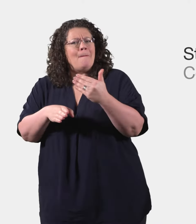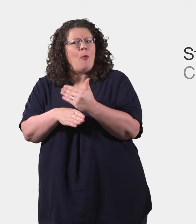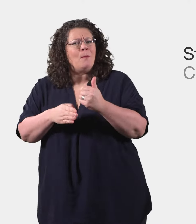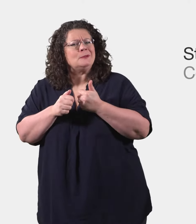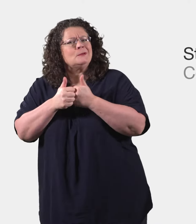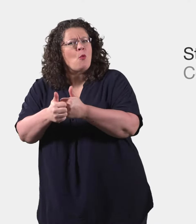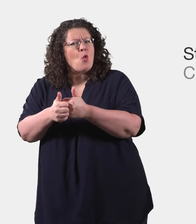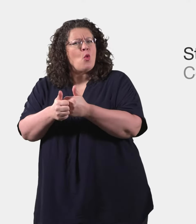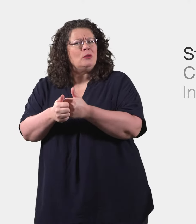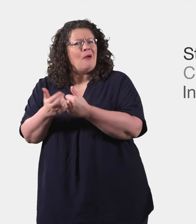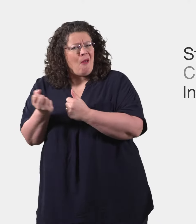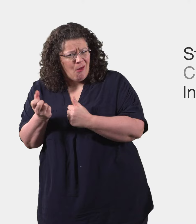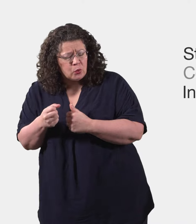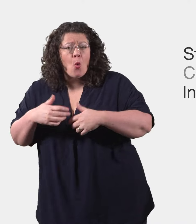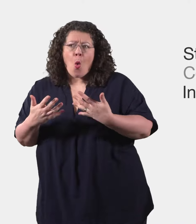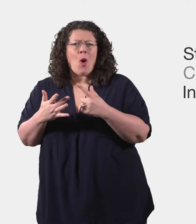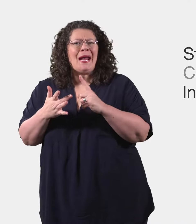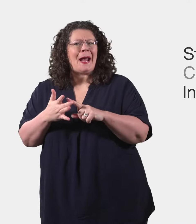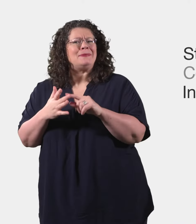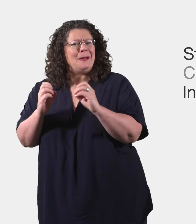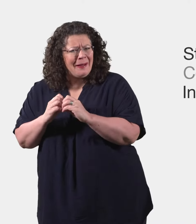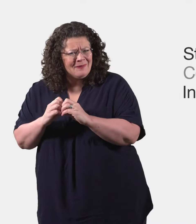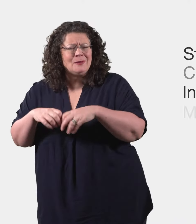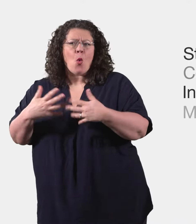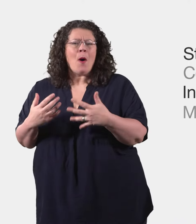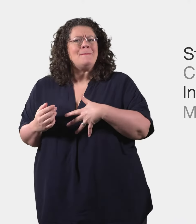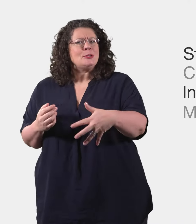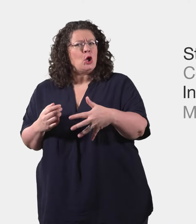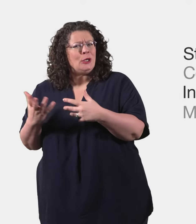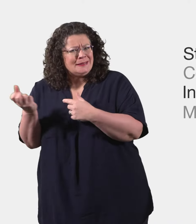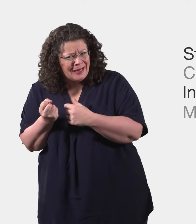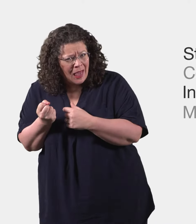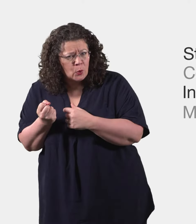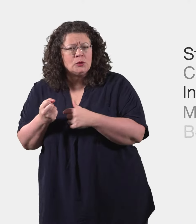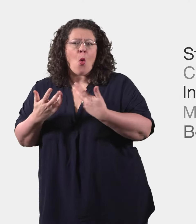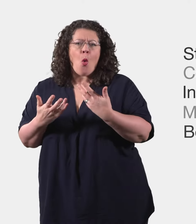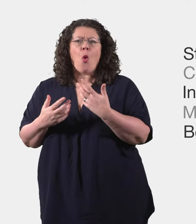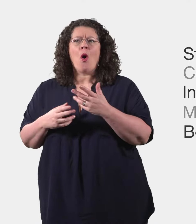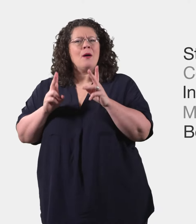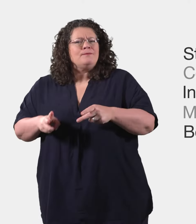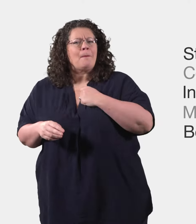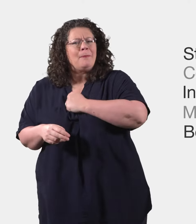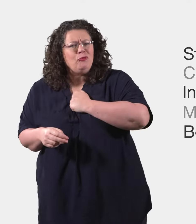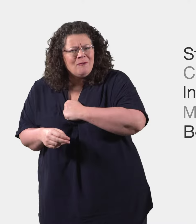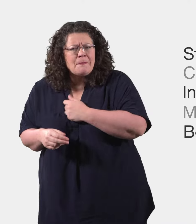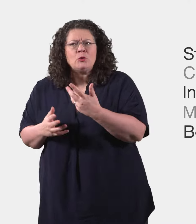Support Allowance Incapacity Benefit Maternity Allowance Bereavement or Widow's Benefits